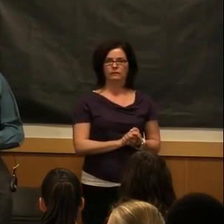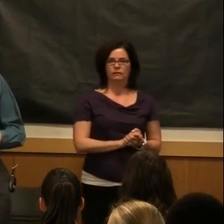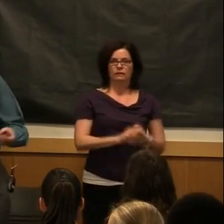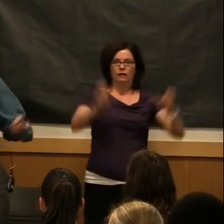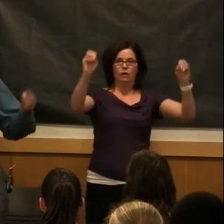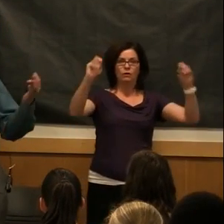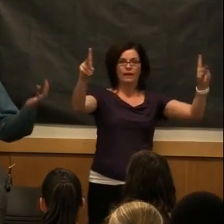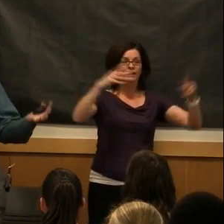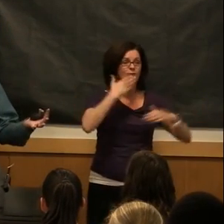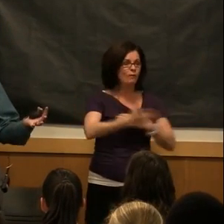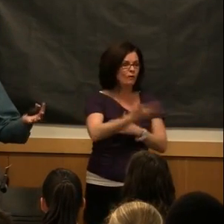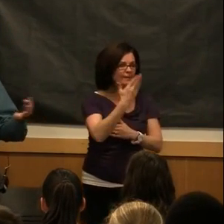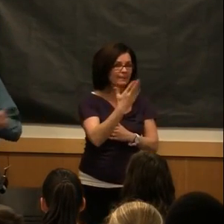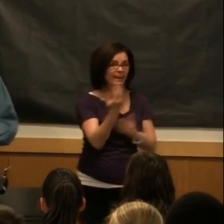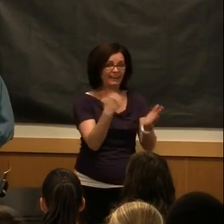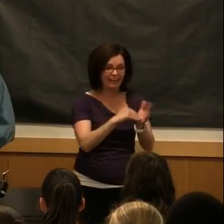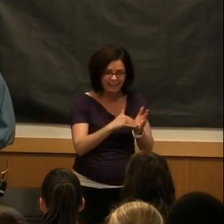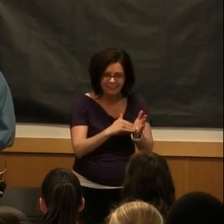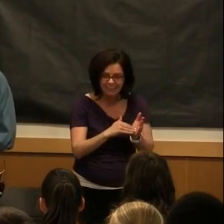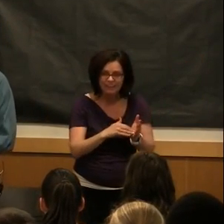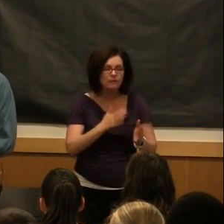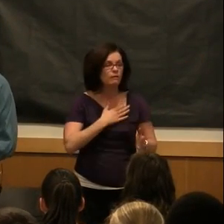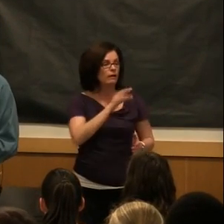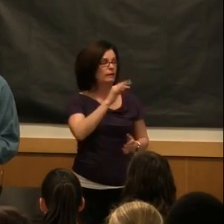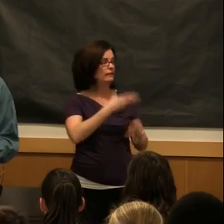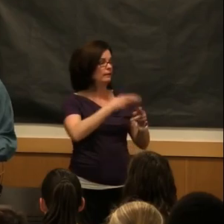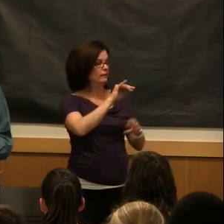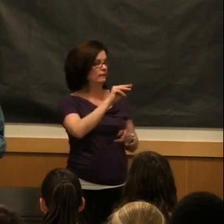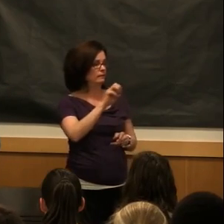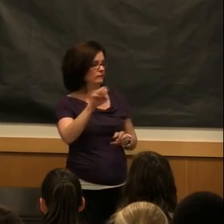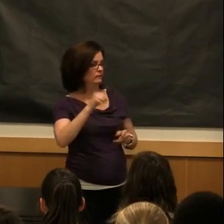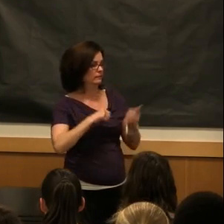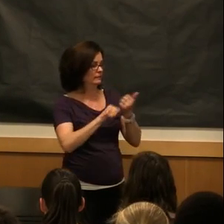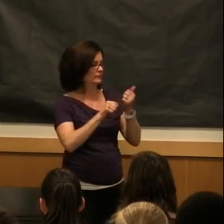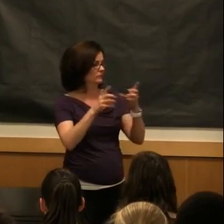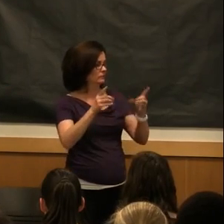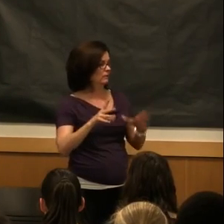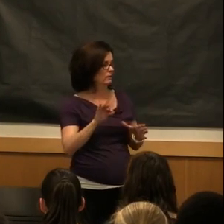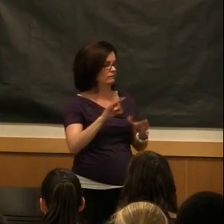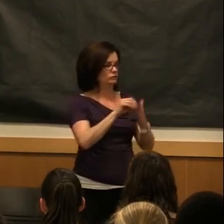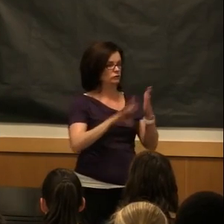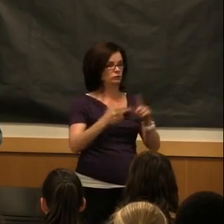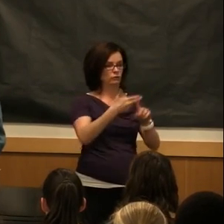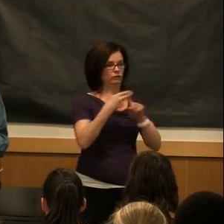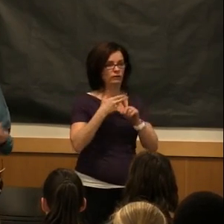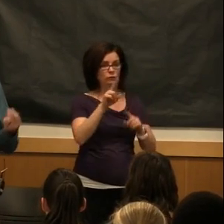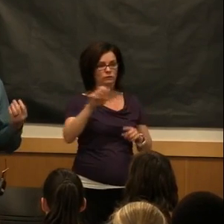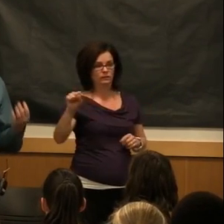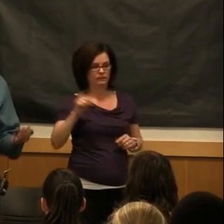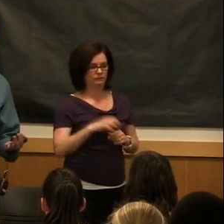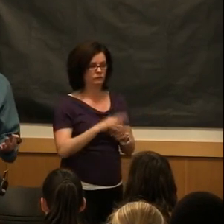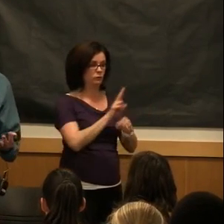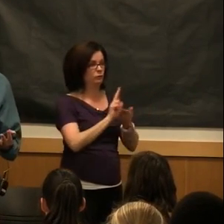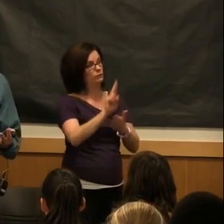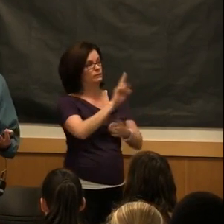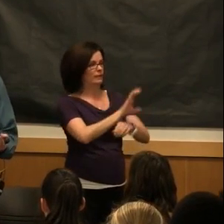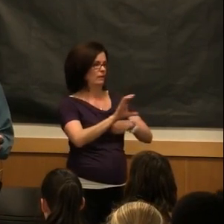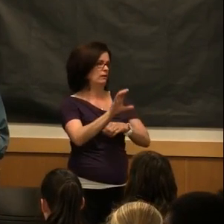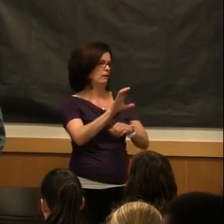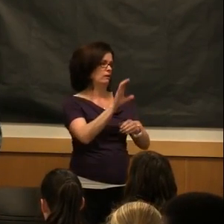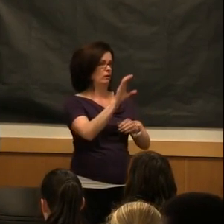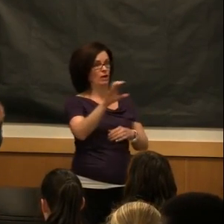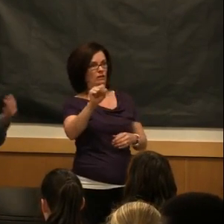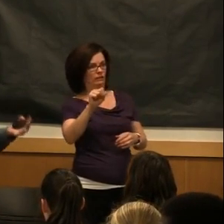Okay, so good morning again. I'm James. I'm the Assistant Director of Student Recruitment at the University of Colorado, Colorado Springs.